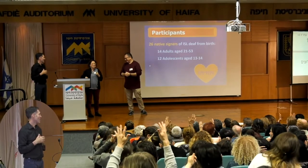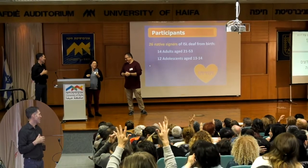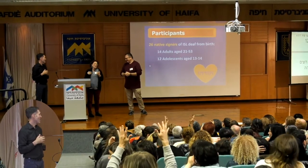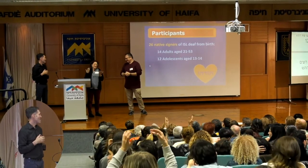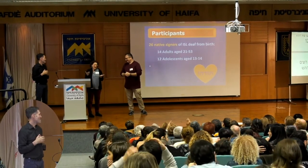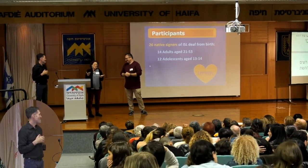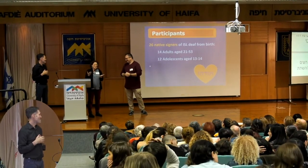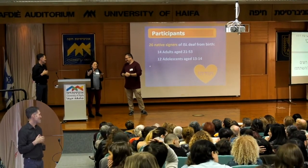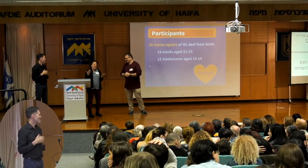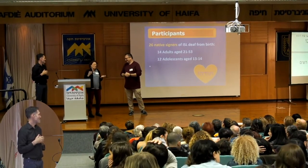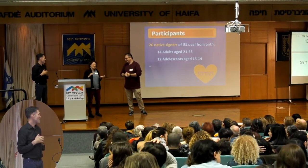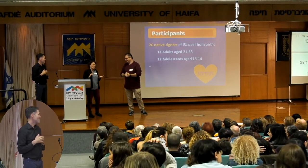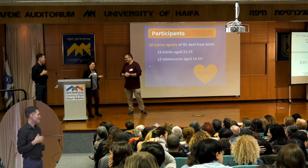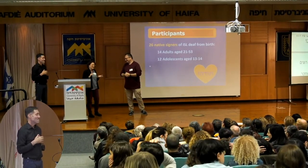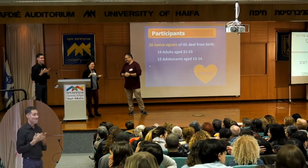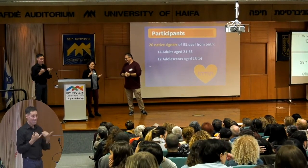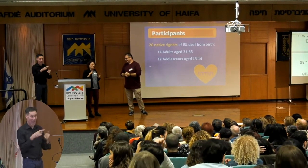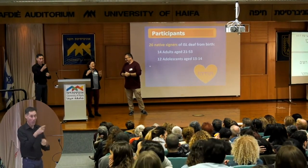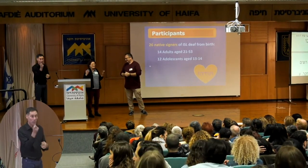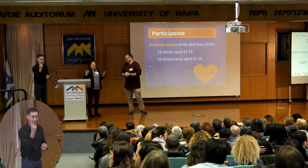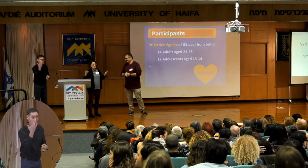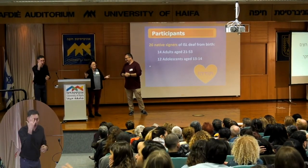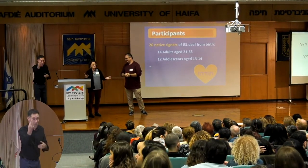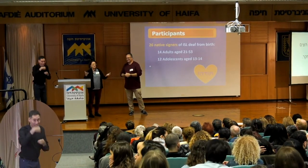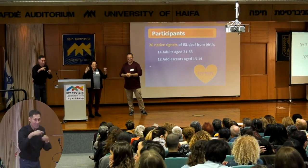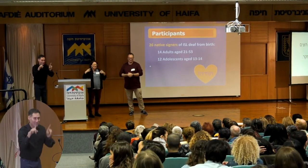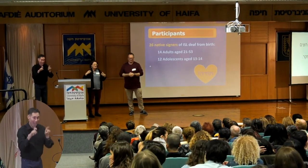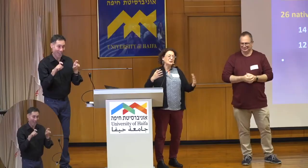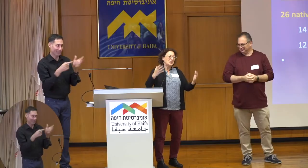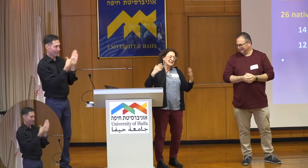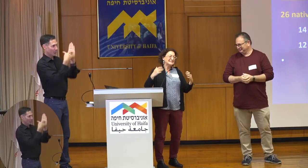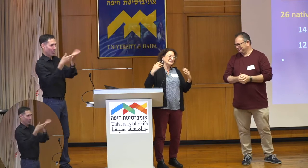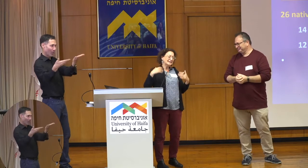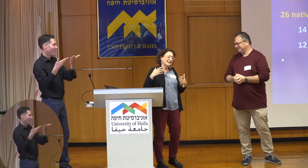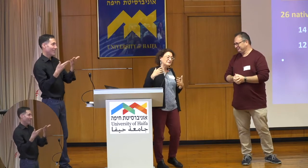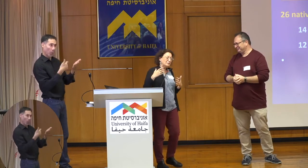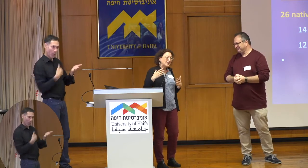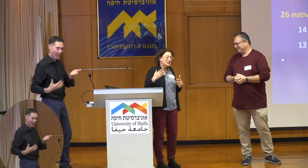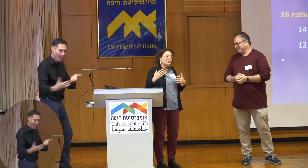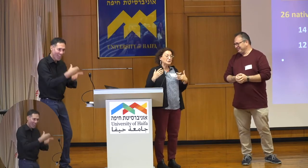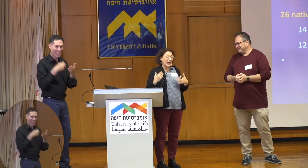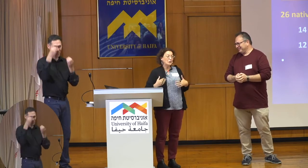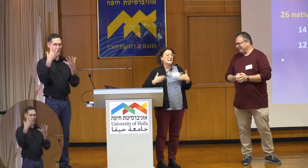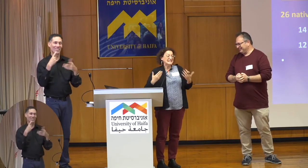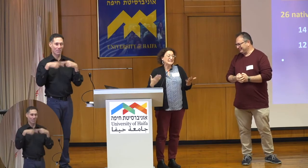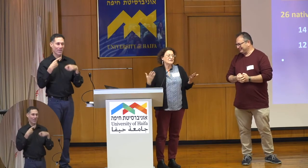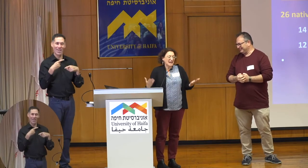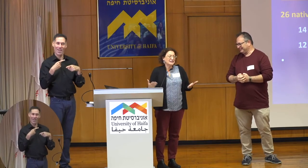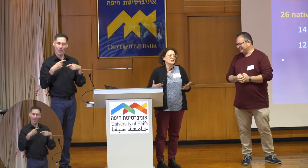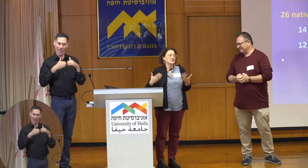And now you see why you participated in the task. The idea is to create, to collect information about how native signers